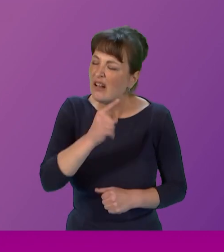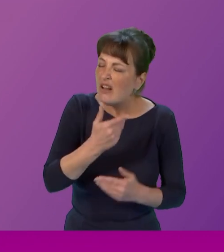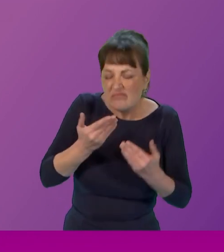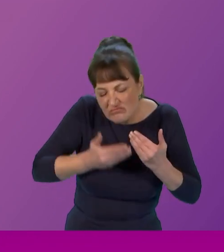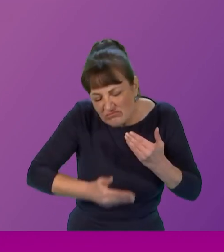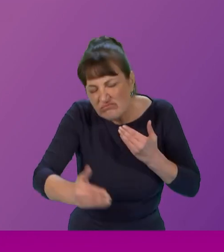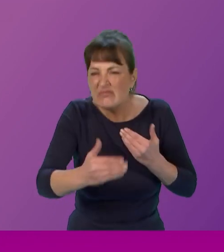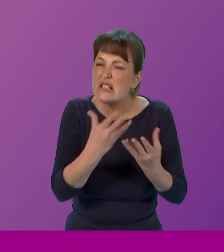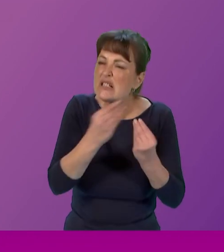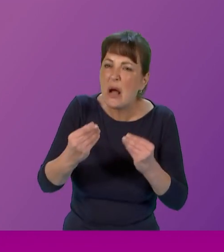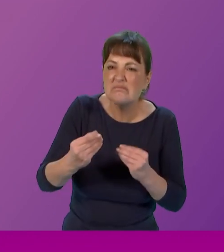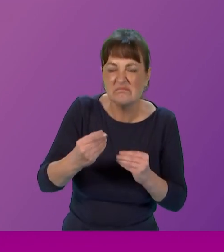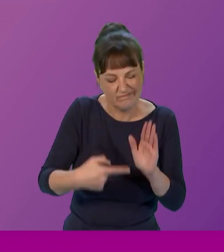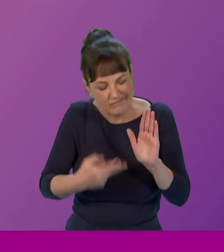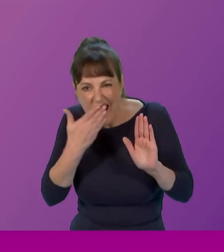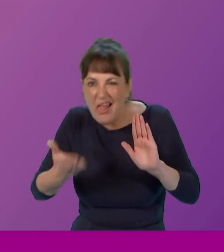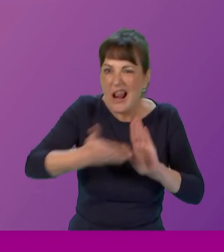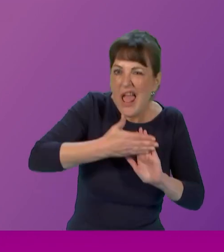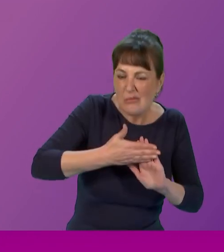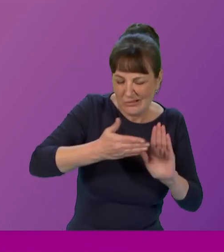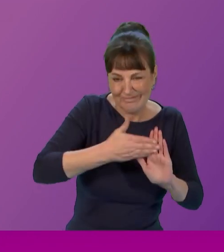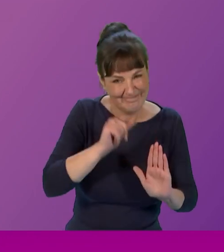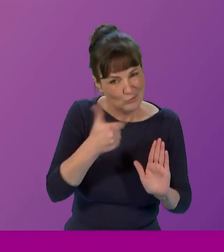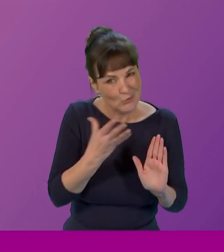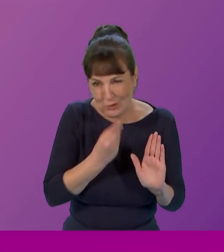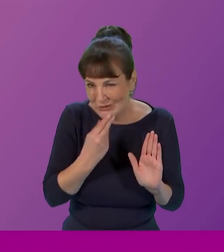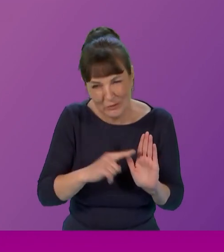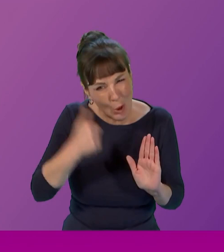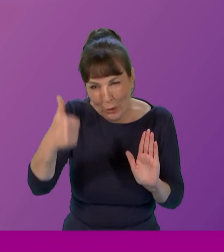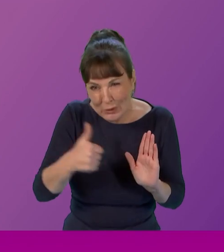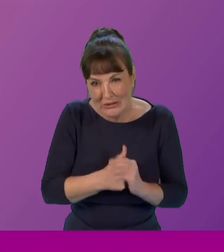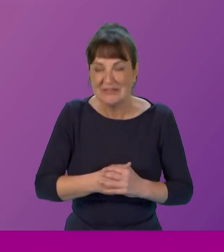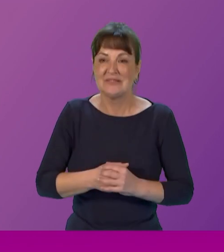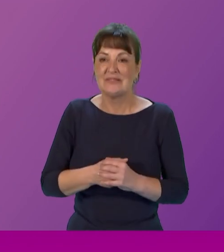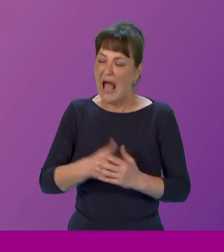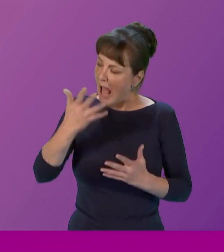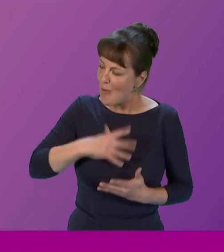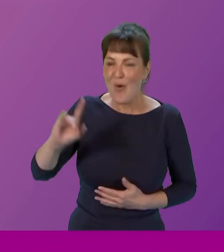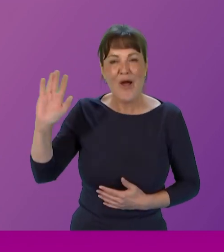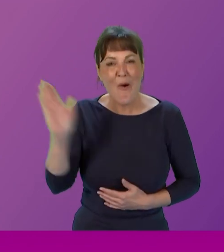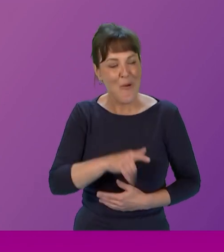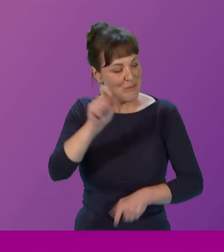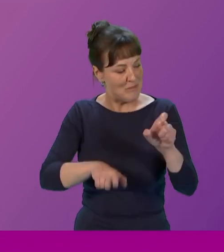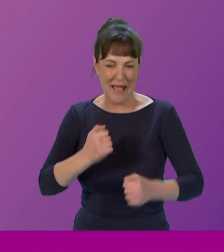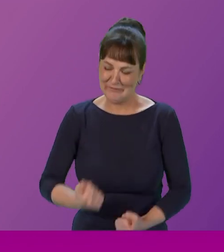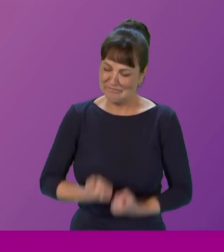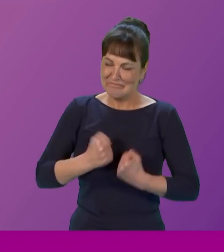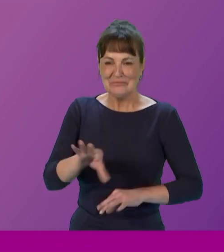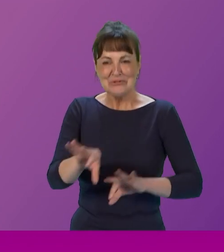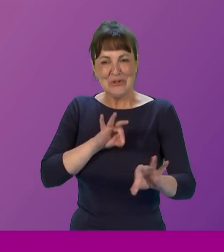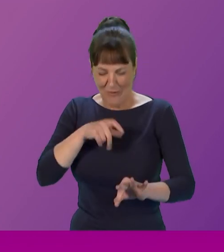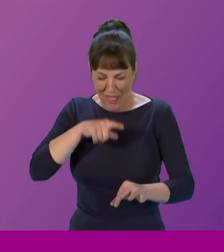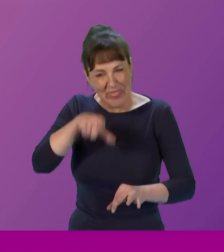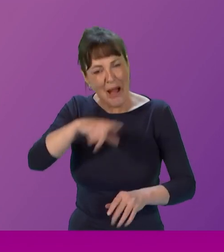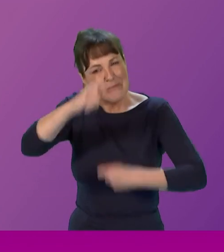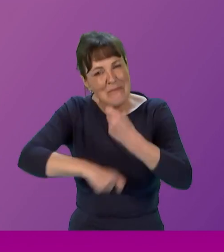pressures are a thing of the past and the individuality and choice are the norm despite all the obstacles society throws at women there's